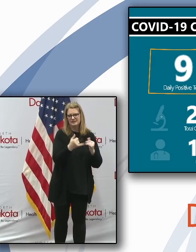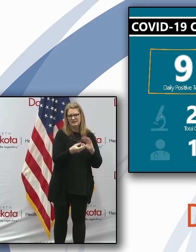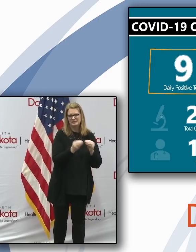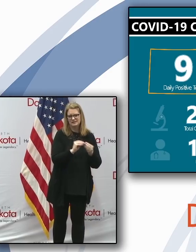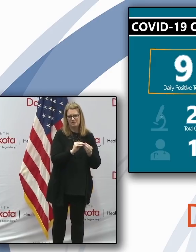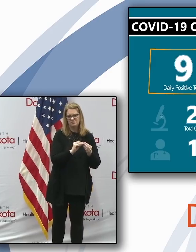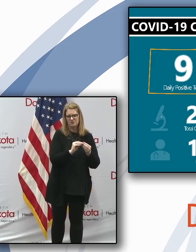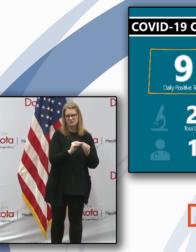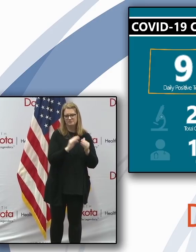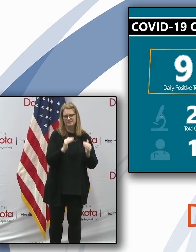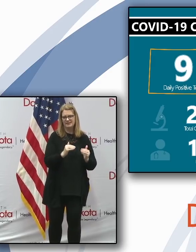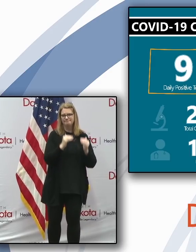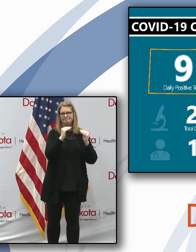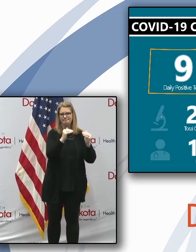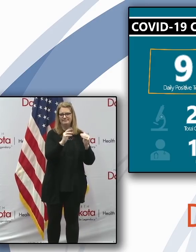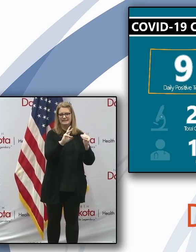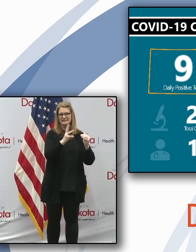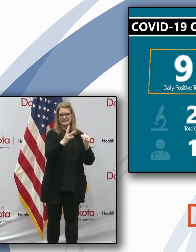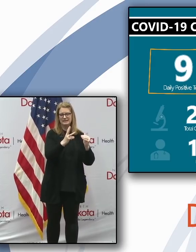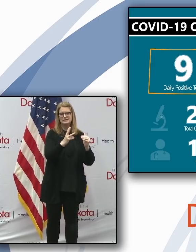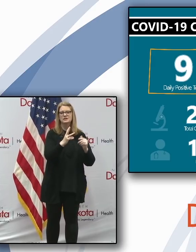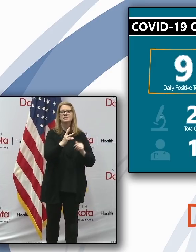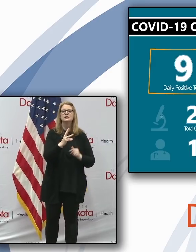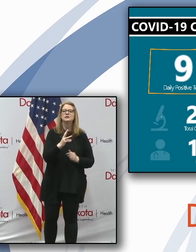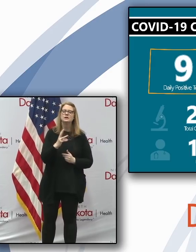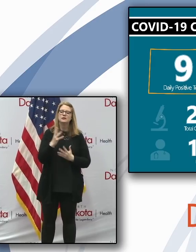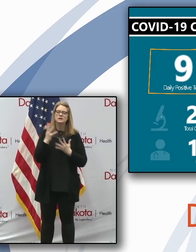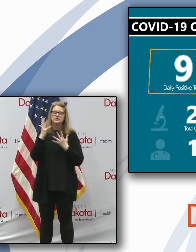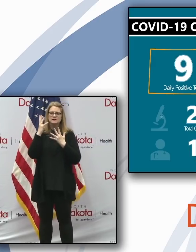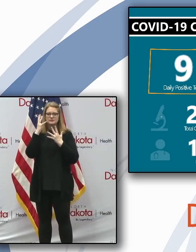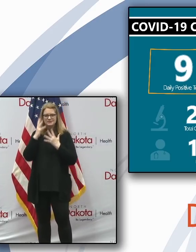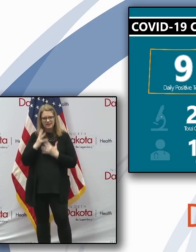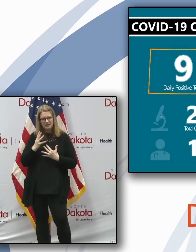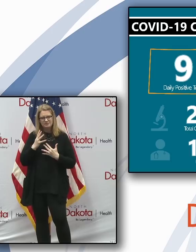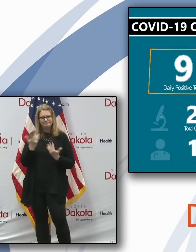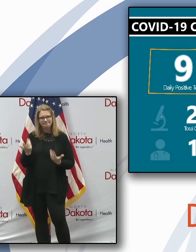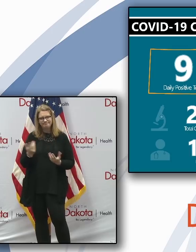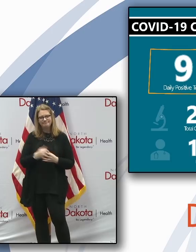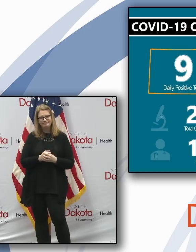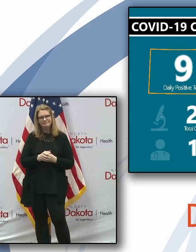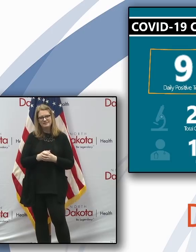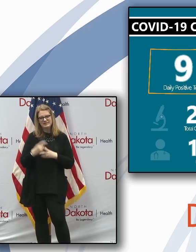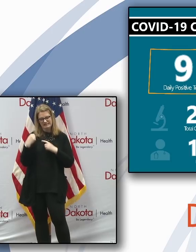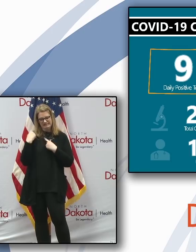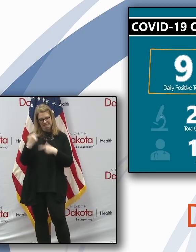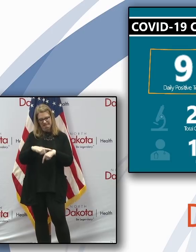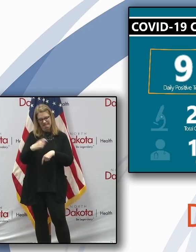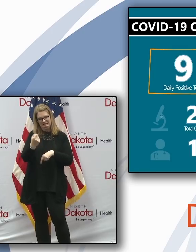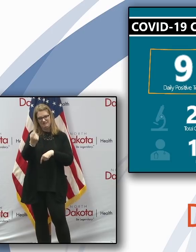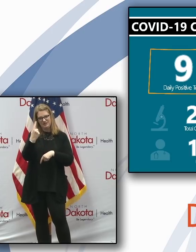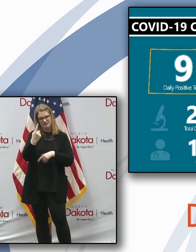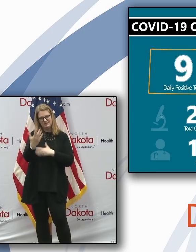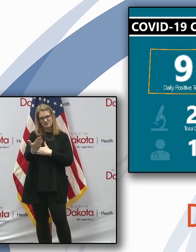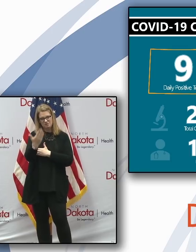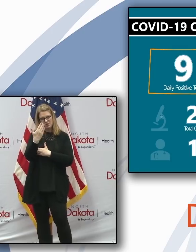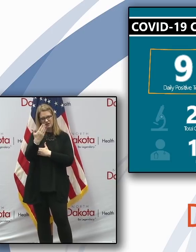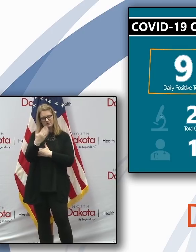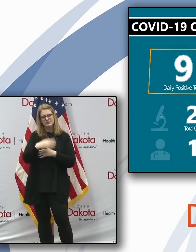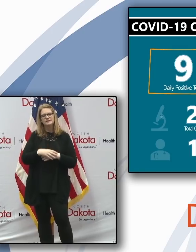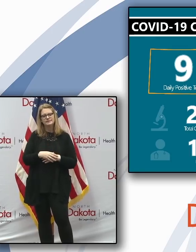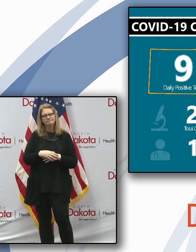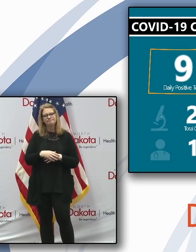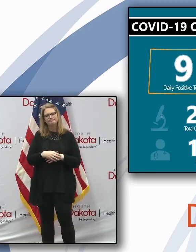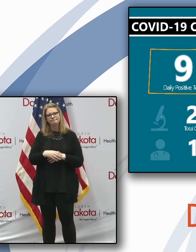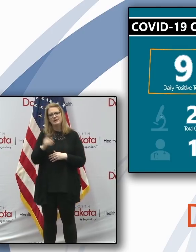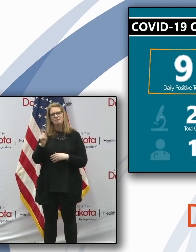moves us up to six. But there's a, sadly, since this morning's 11 o'clock report, we have to report